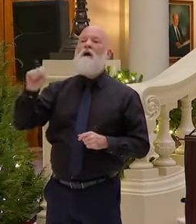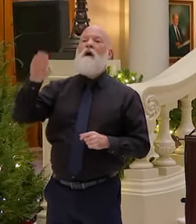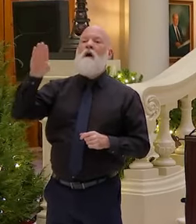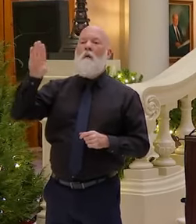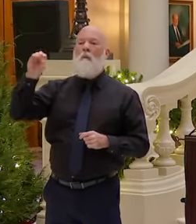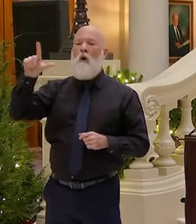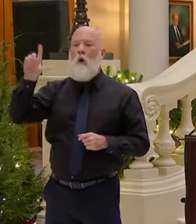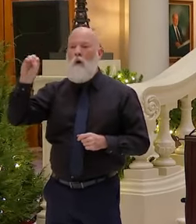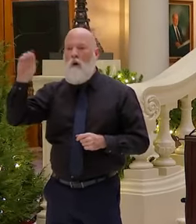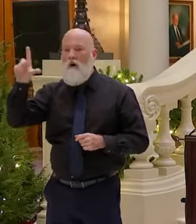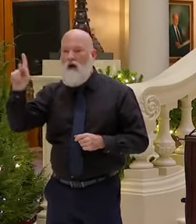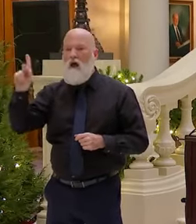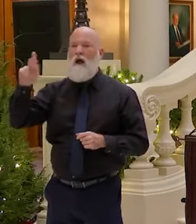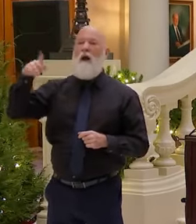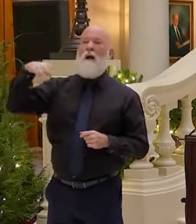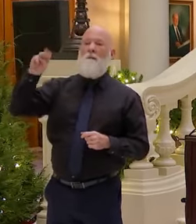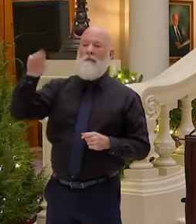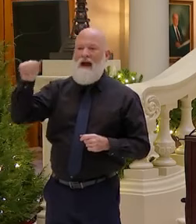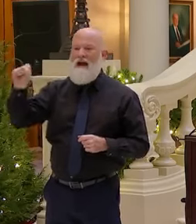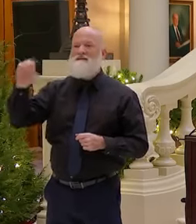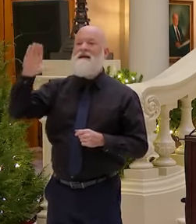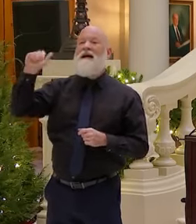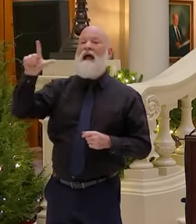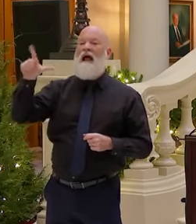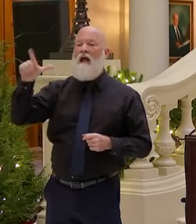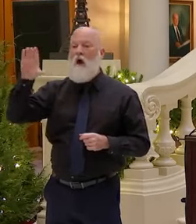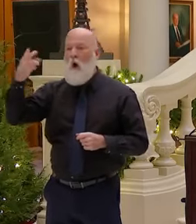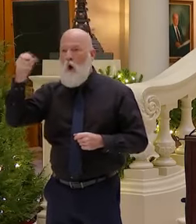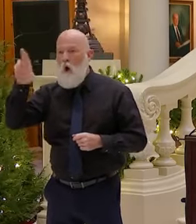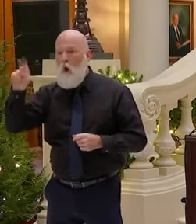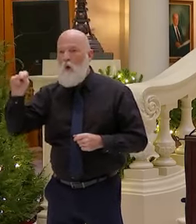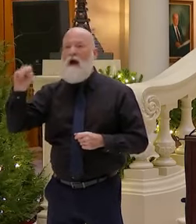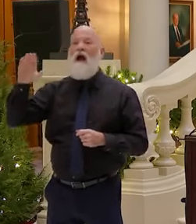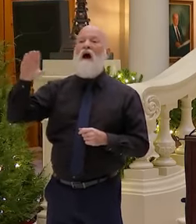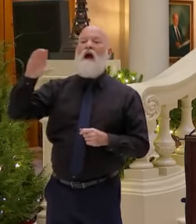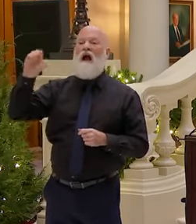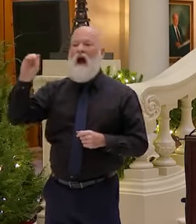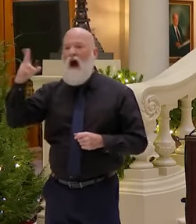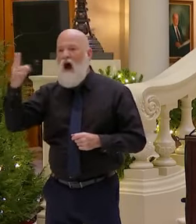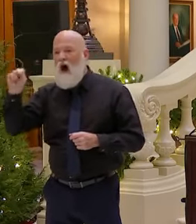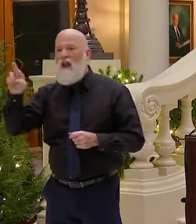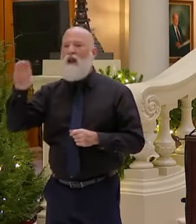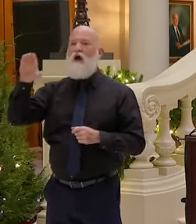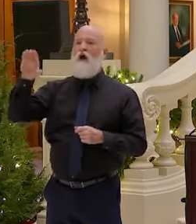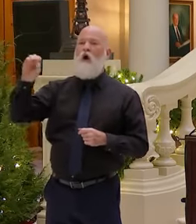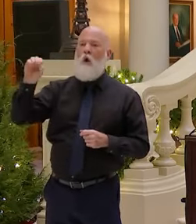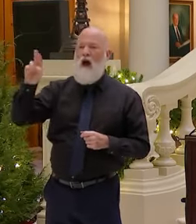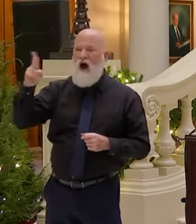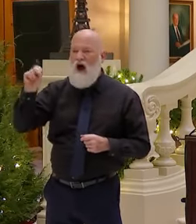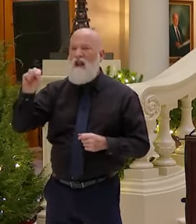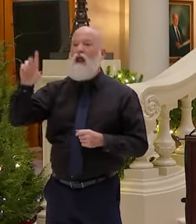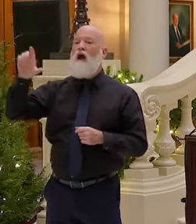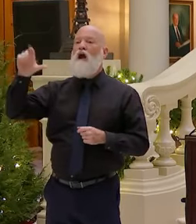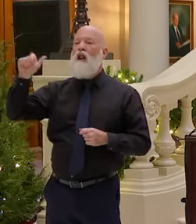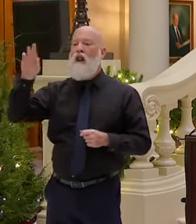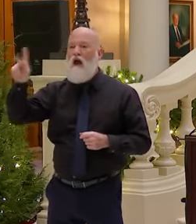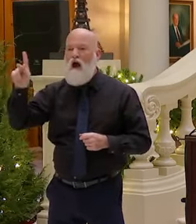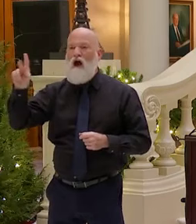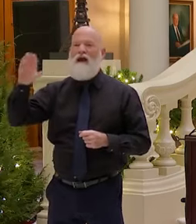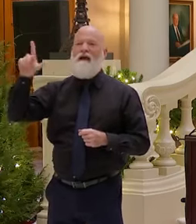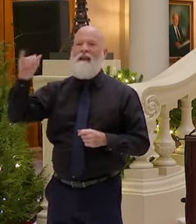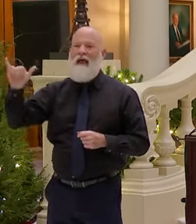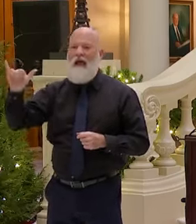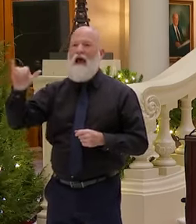Butts, Calhoun, Carol, Charlton, Chatuga, Clark, Clay, Crisp,